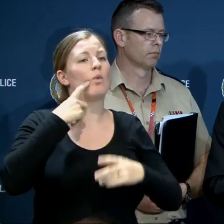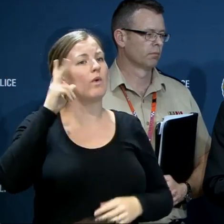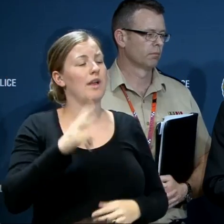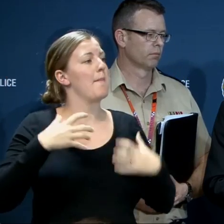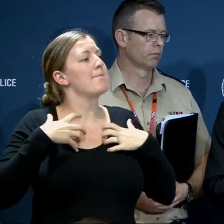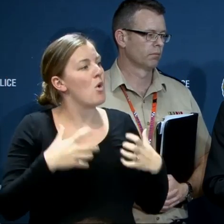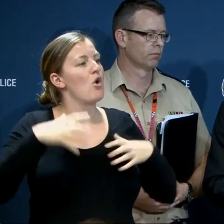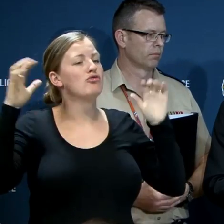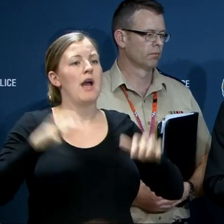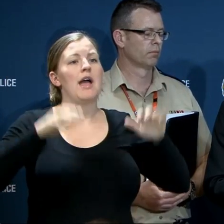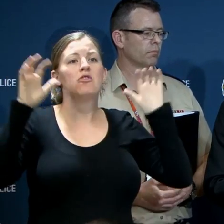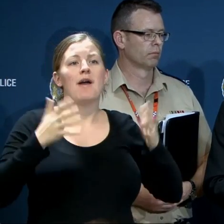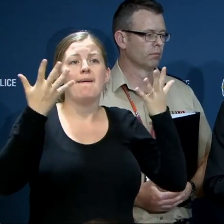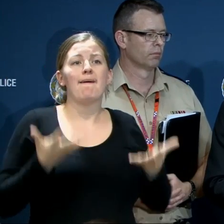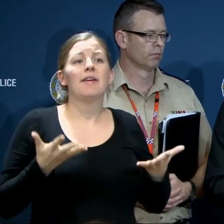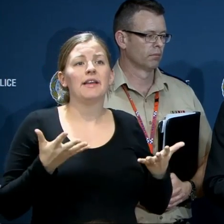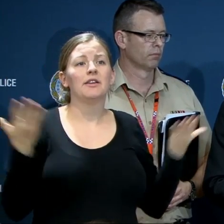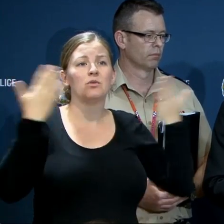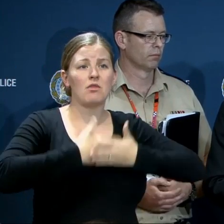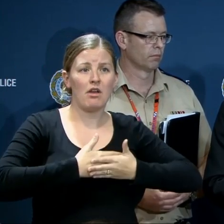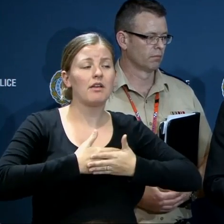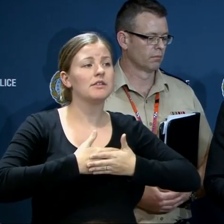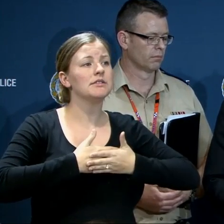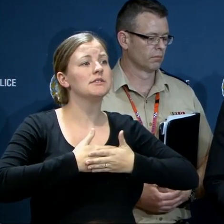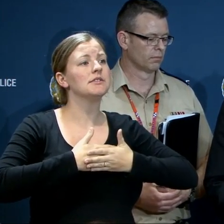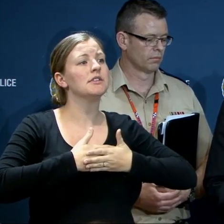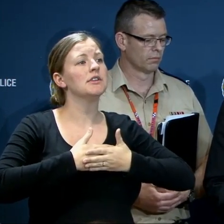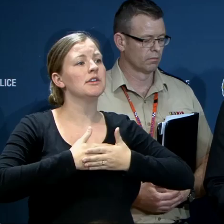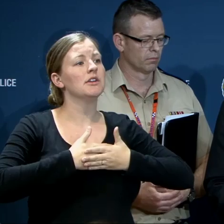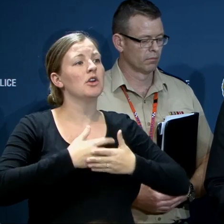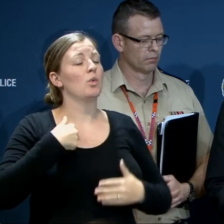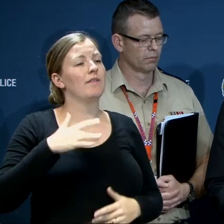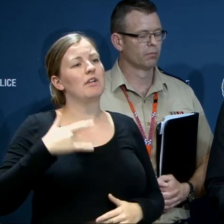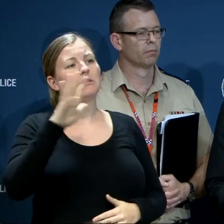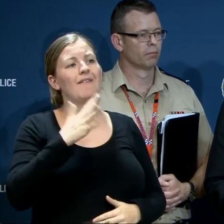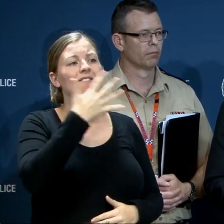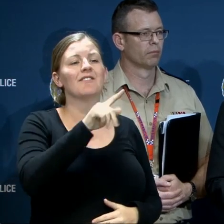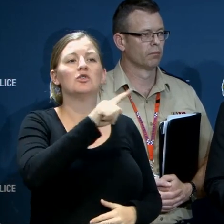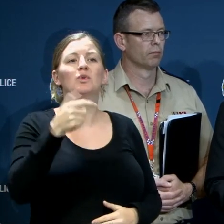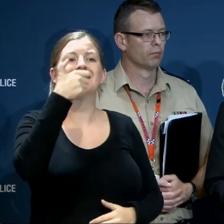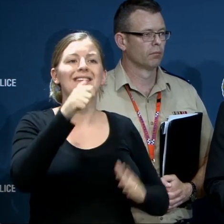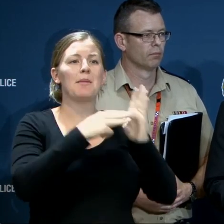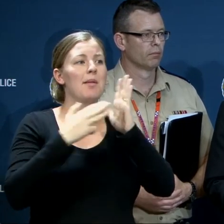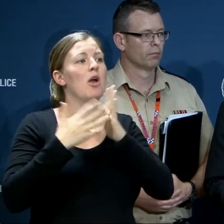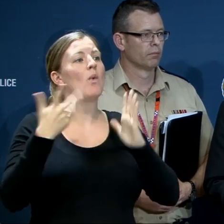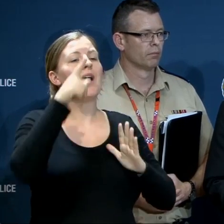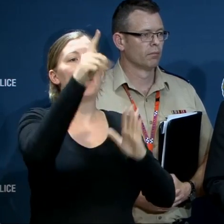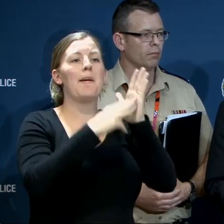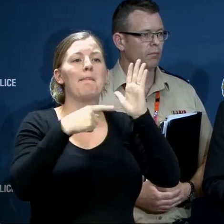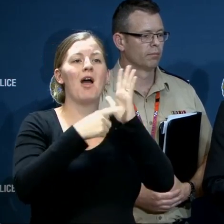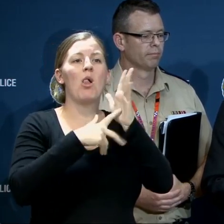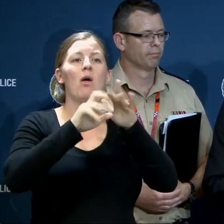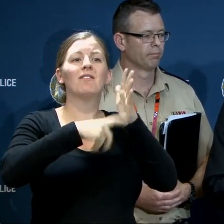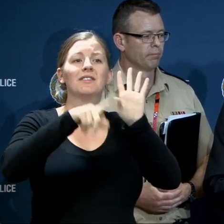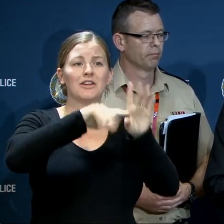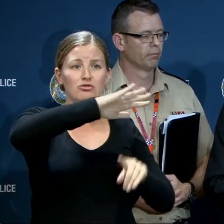that rain intensify. We still expect rainfall of 50 to 60 millimetres up through the Mount Lofty ranges and